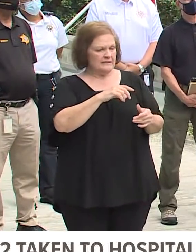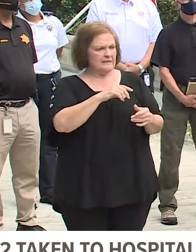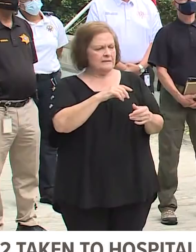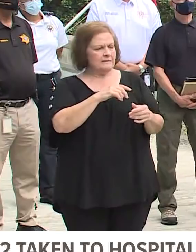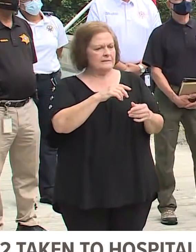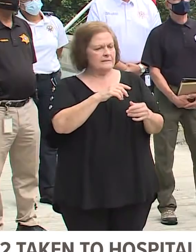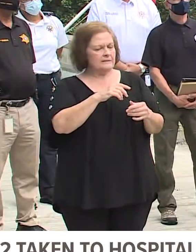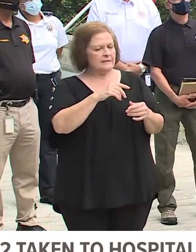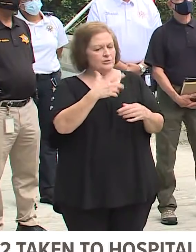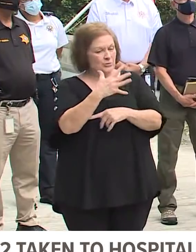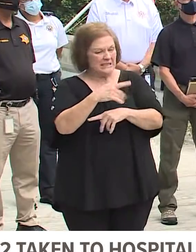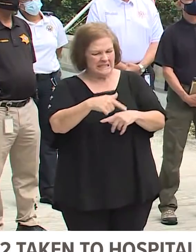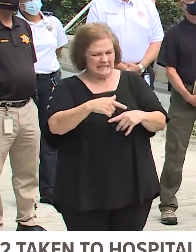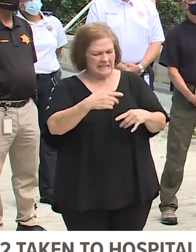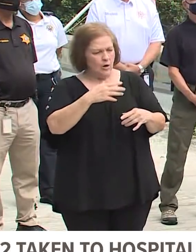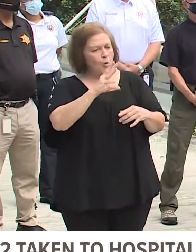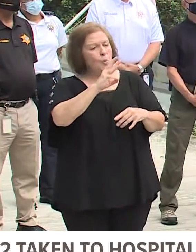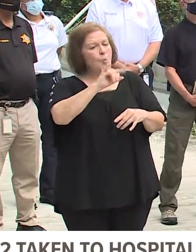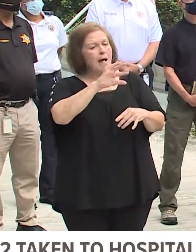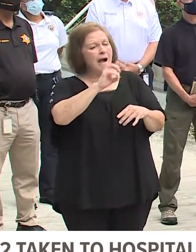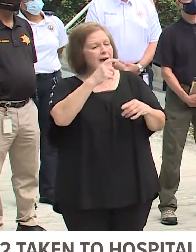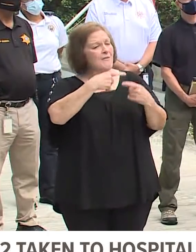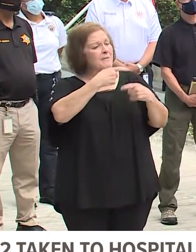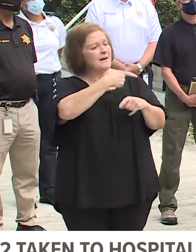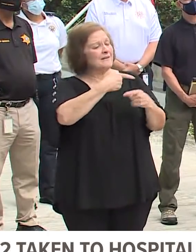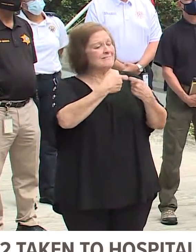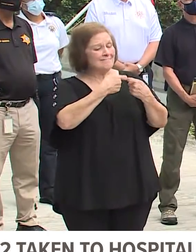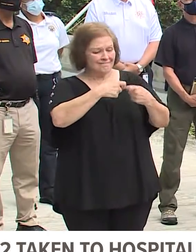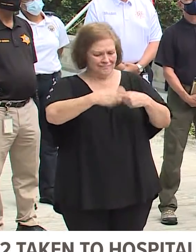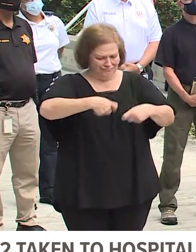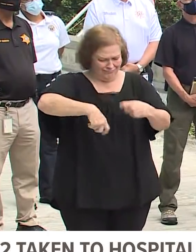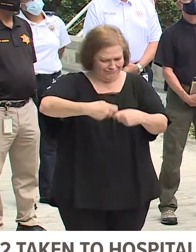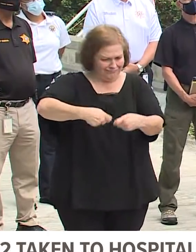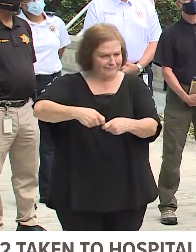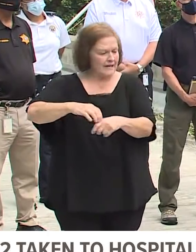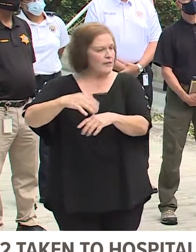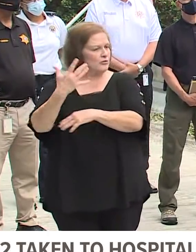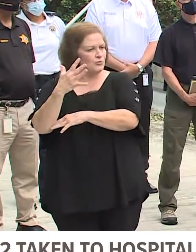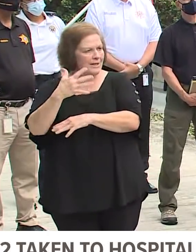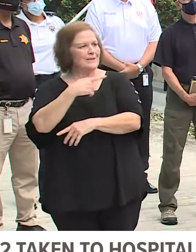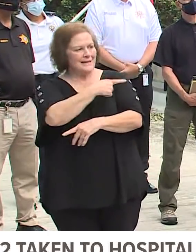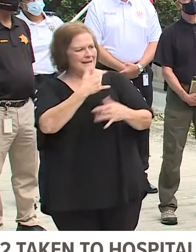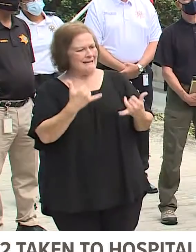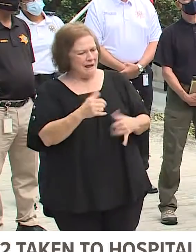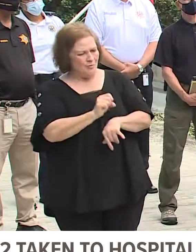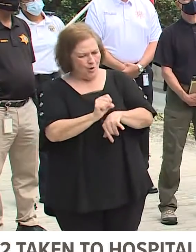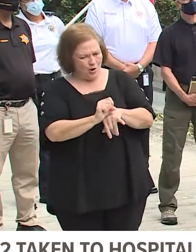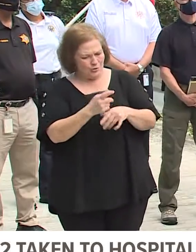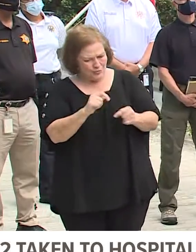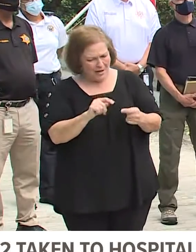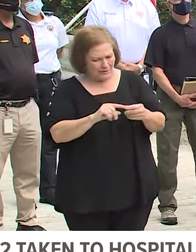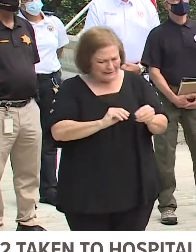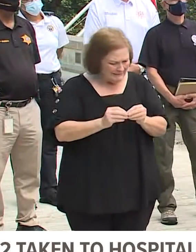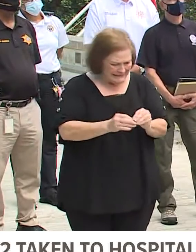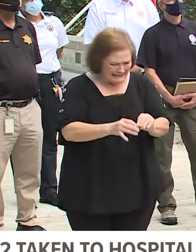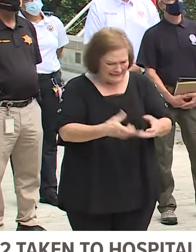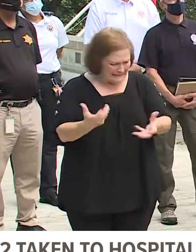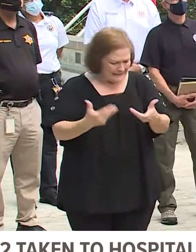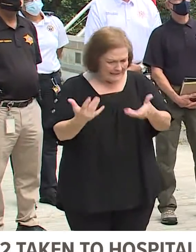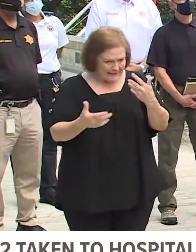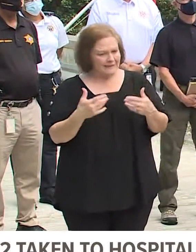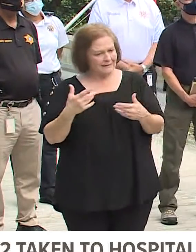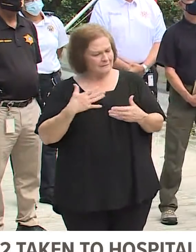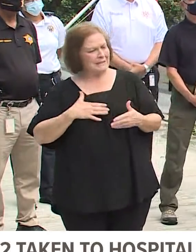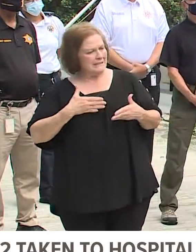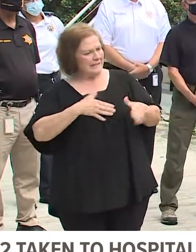distribution lines and the line men and women of energy are working on those so give them space there's a tremendous